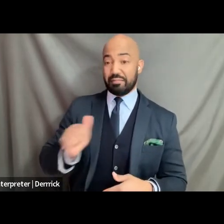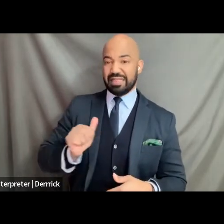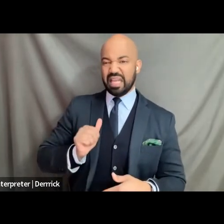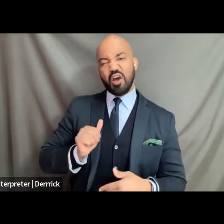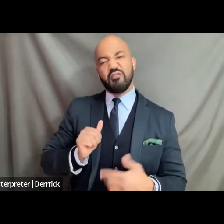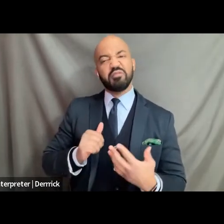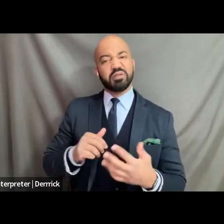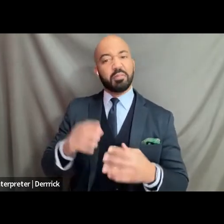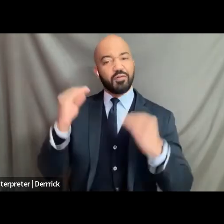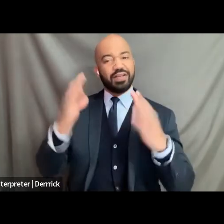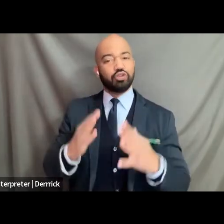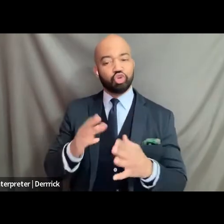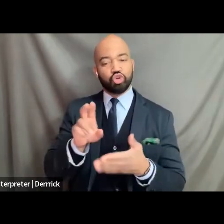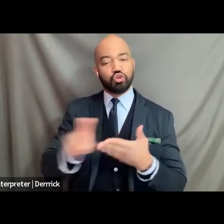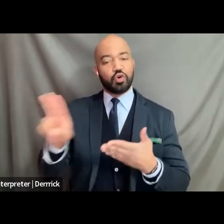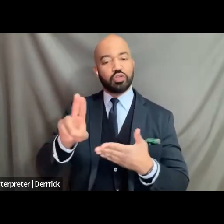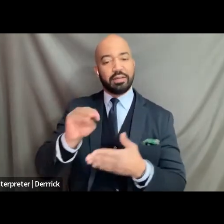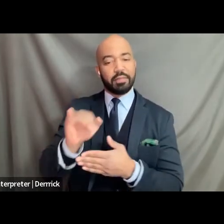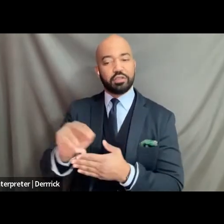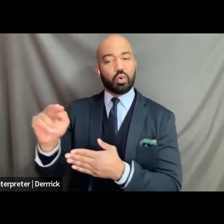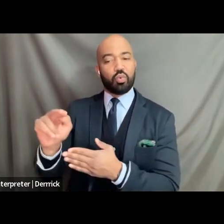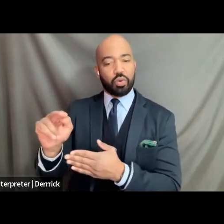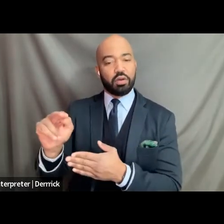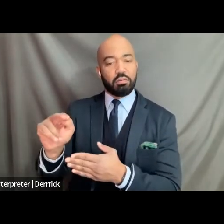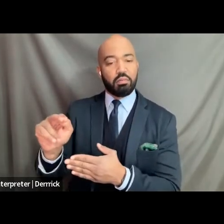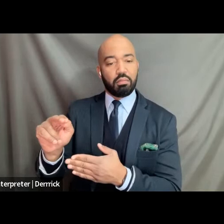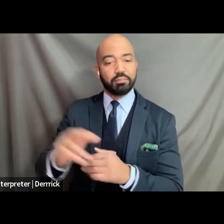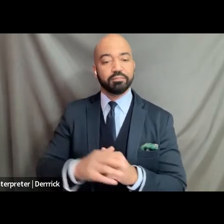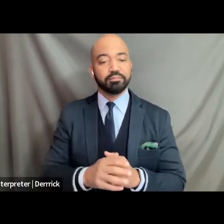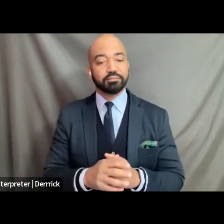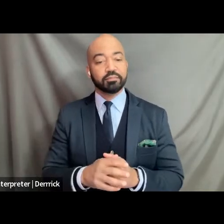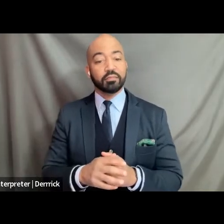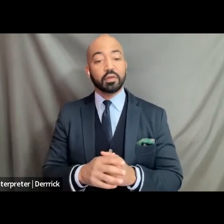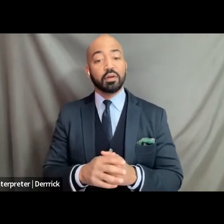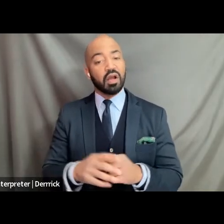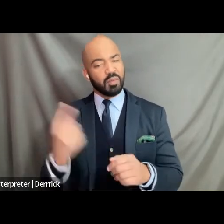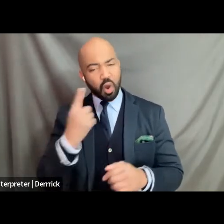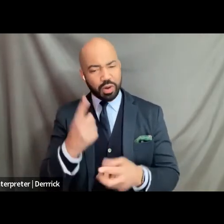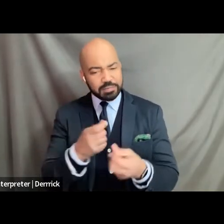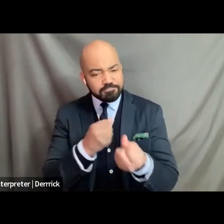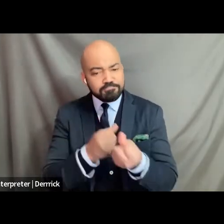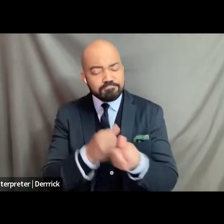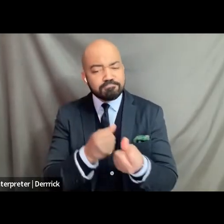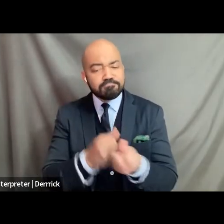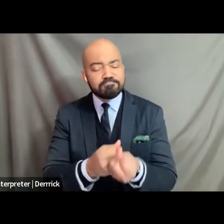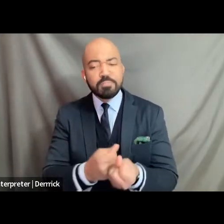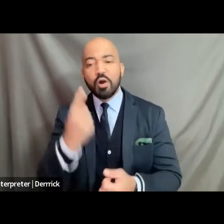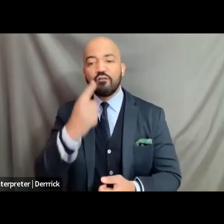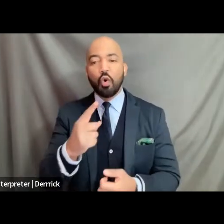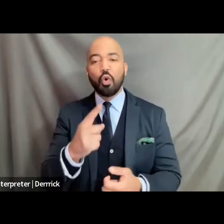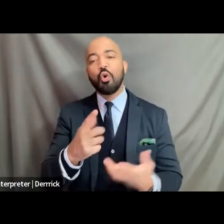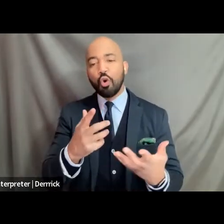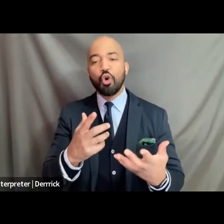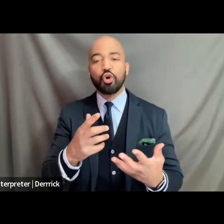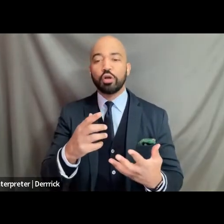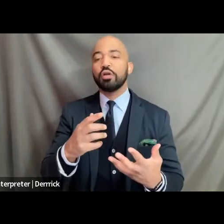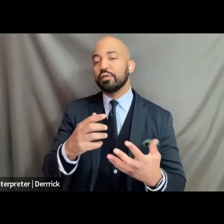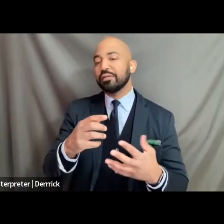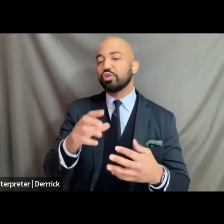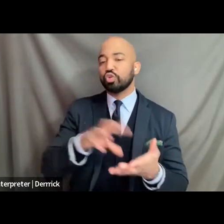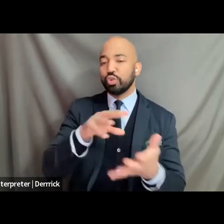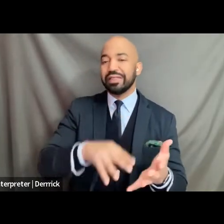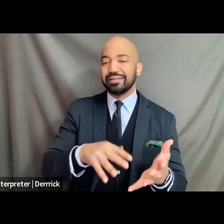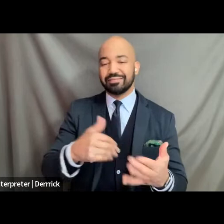of minnesota where i um are where i'm constantly advocating for my disabled students who identify as having